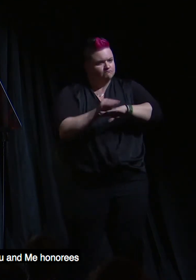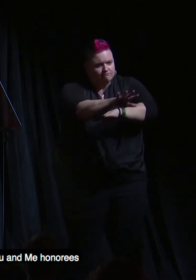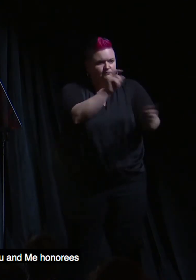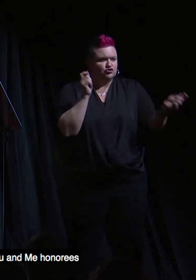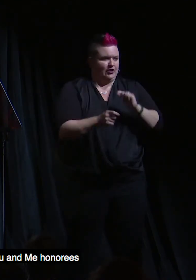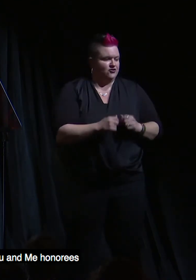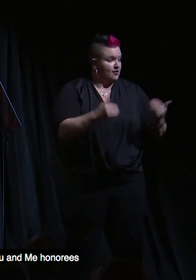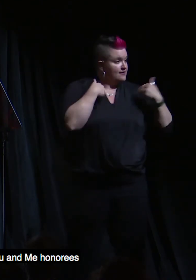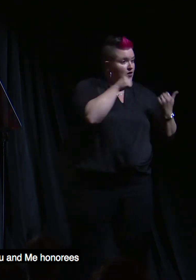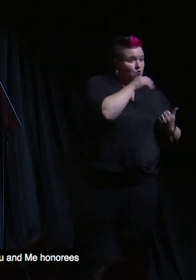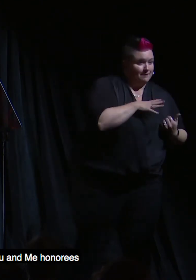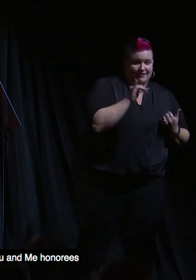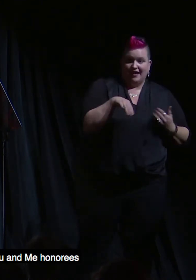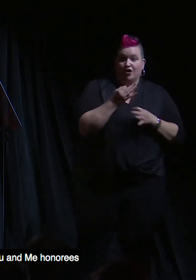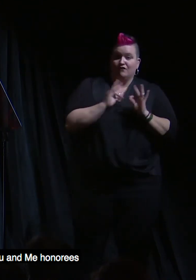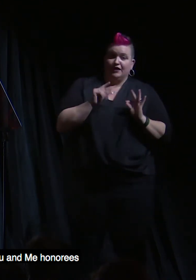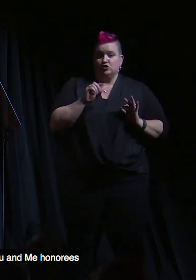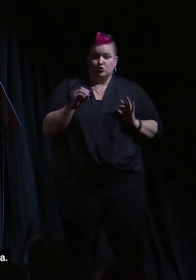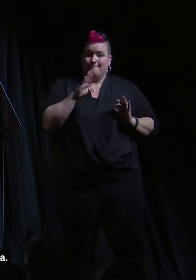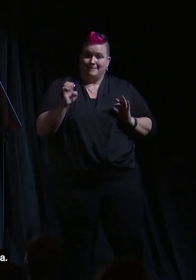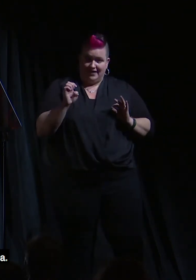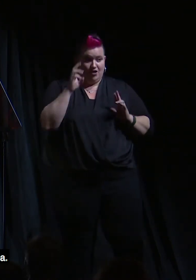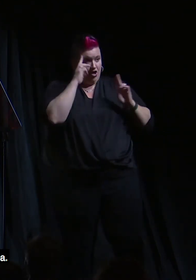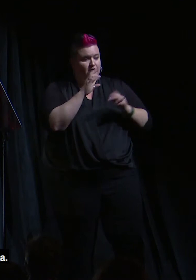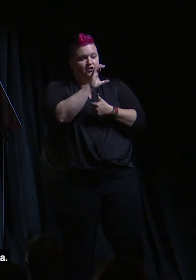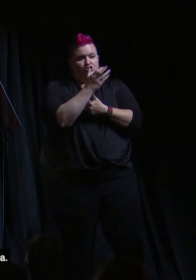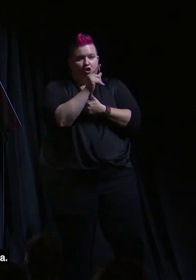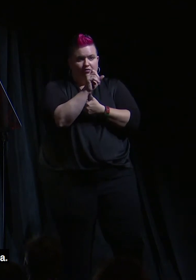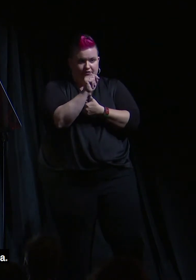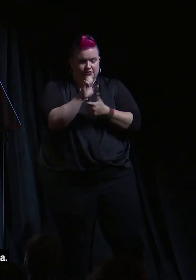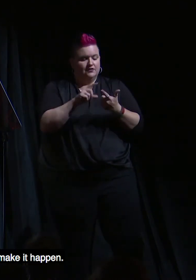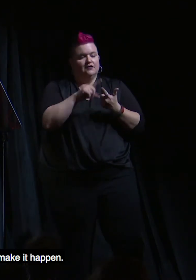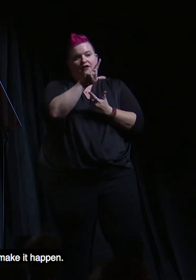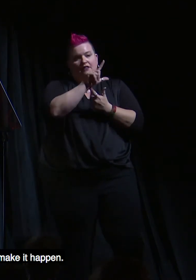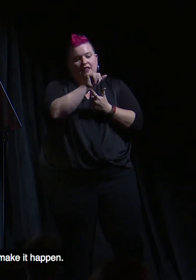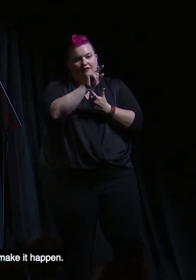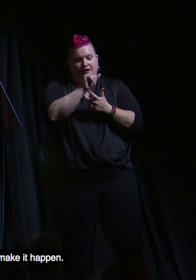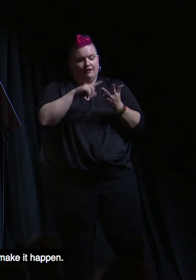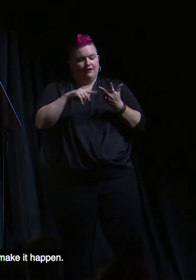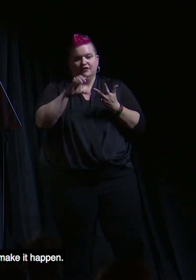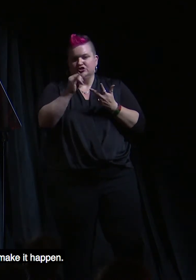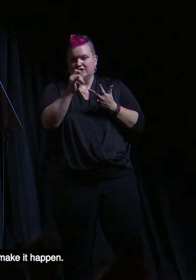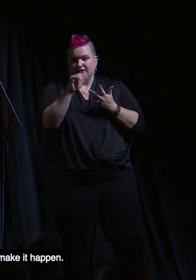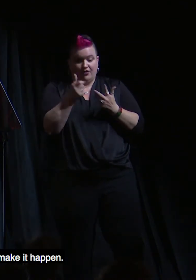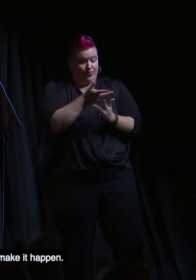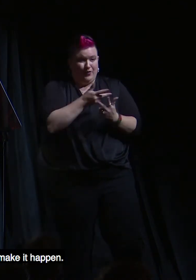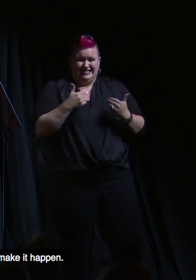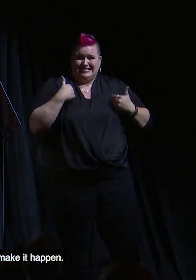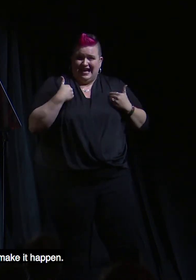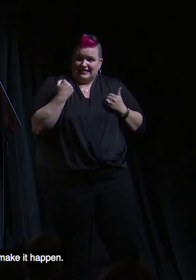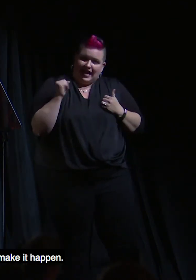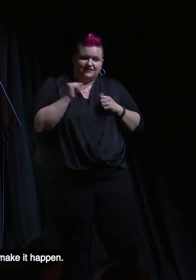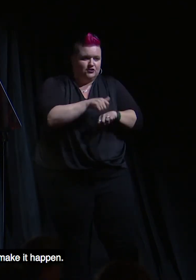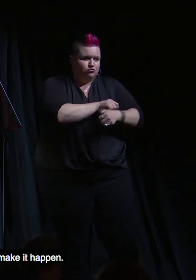it's young women like our free to be UNW honorees, Charlotte, Layla and Jessica, three young activists who know